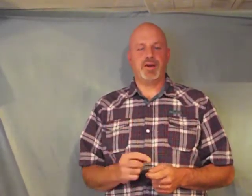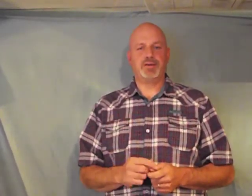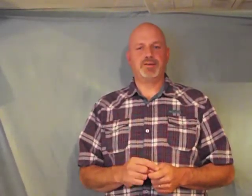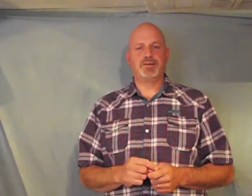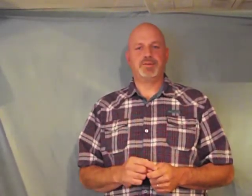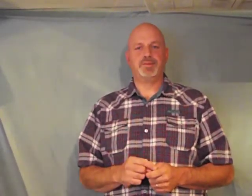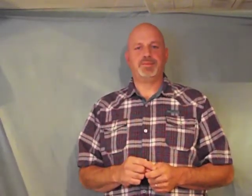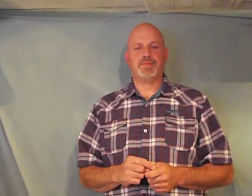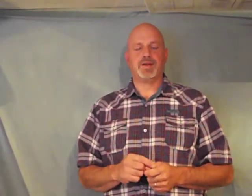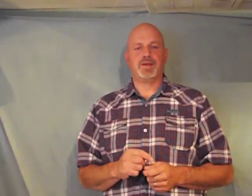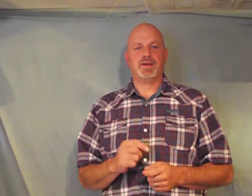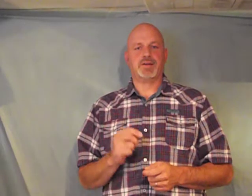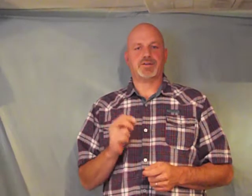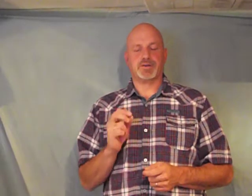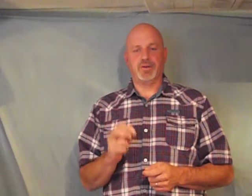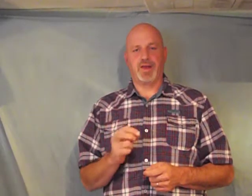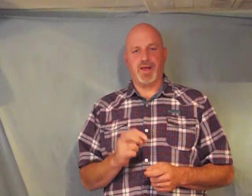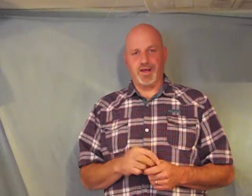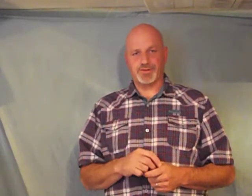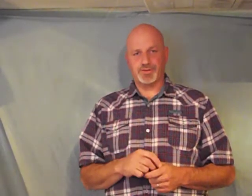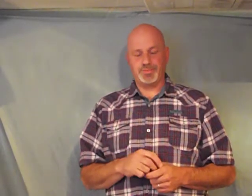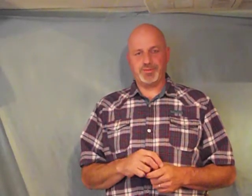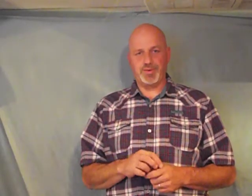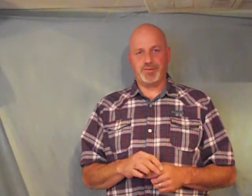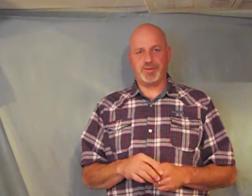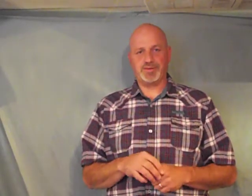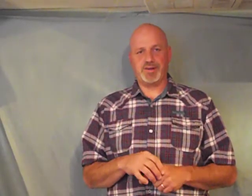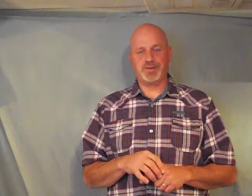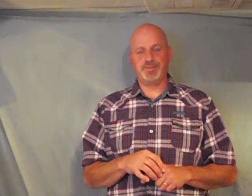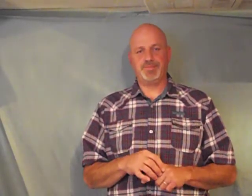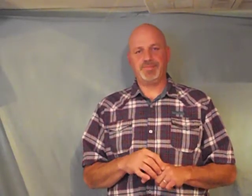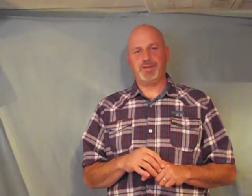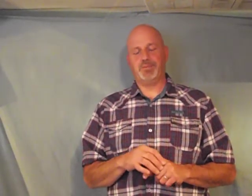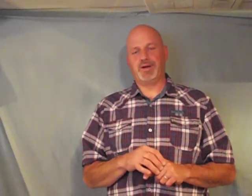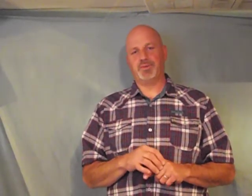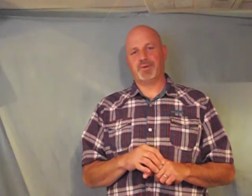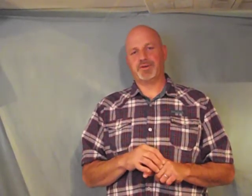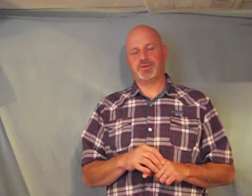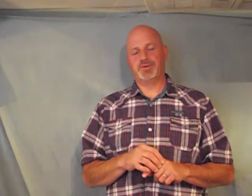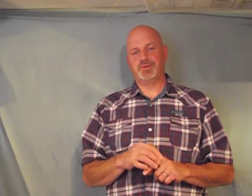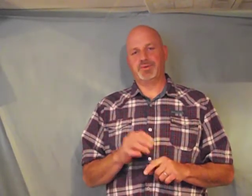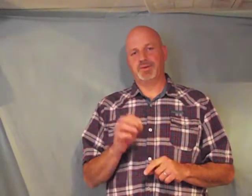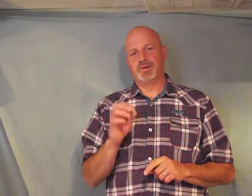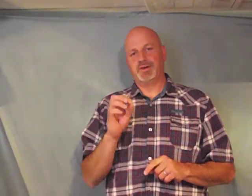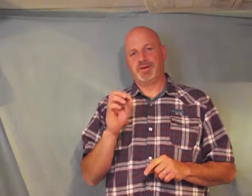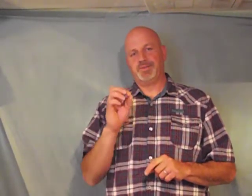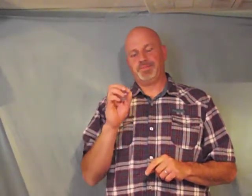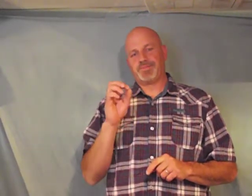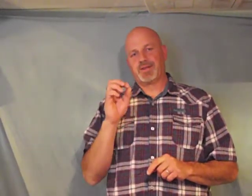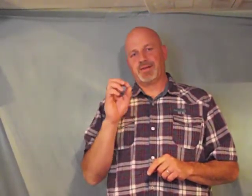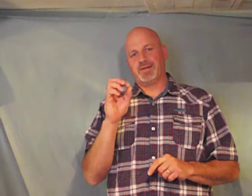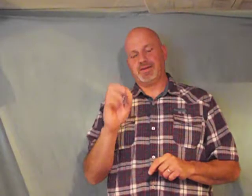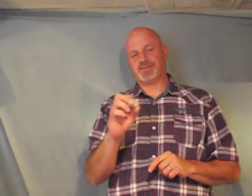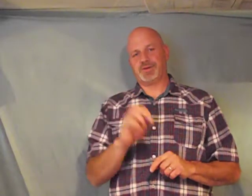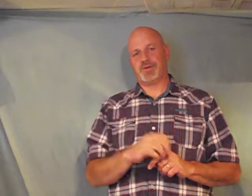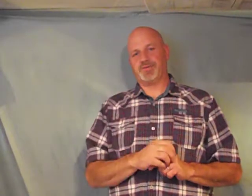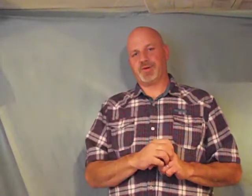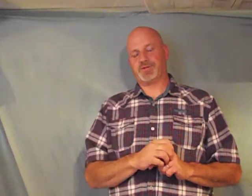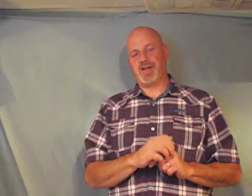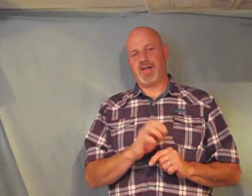there's going to be a lot of scripture reference here you might want to listen to it the first time